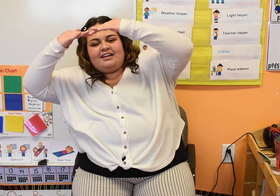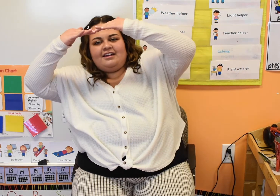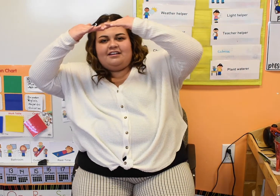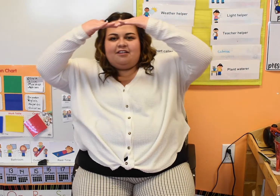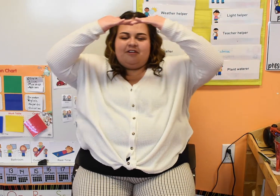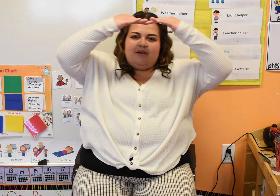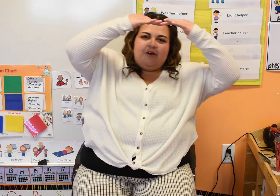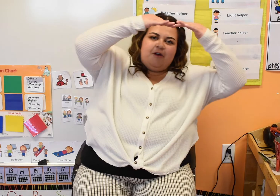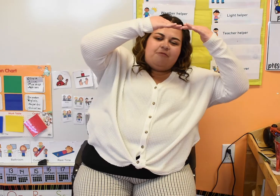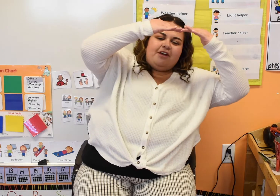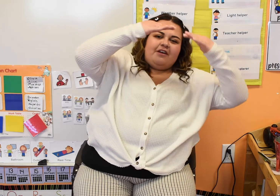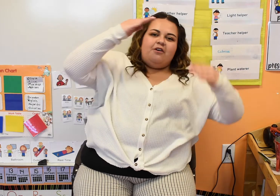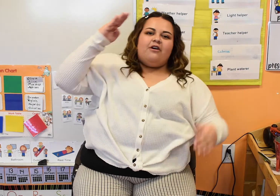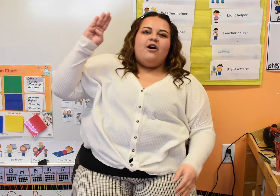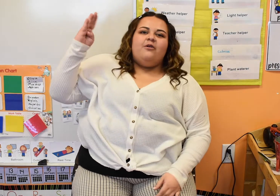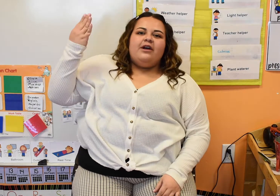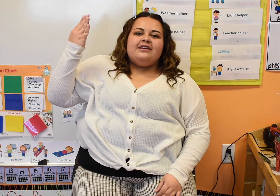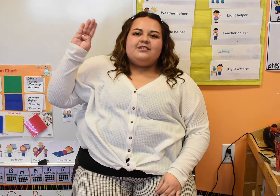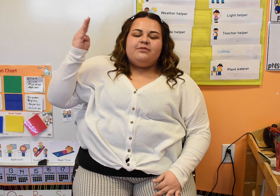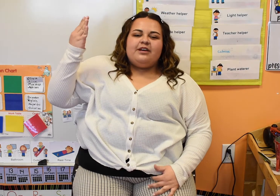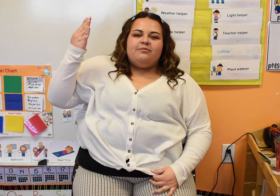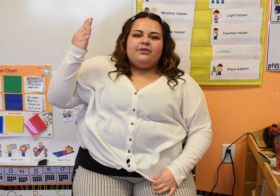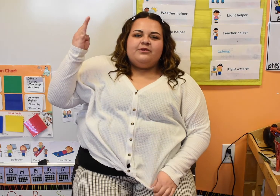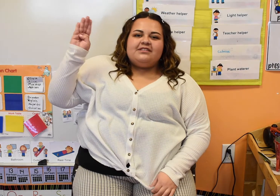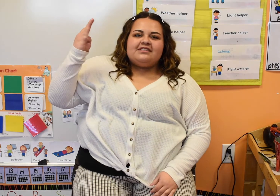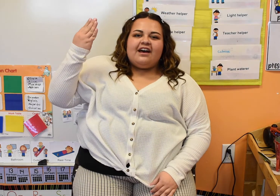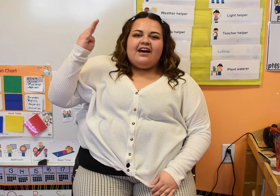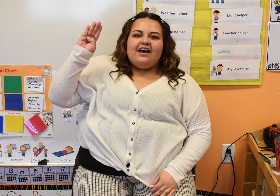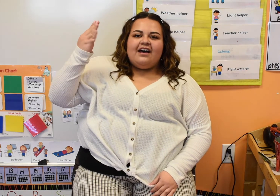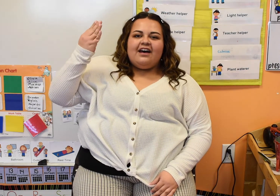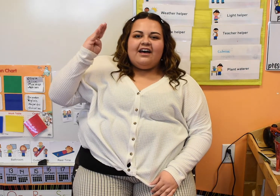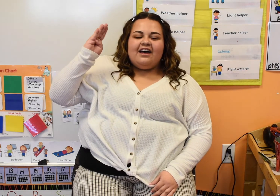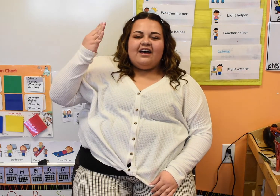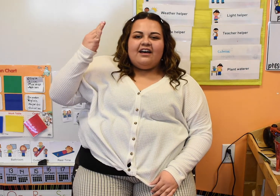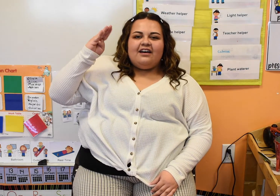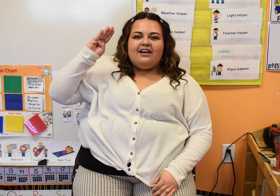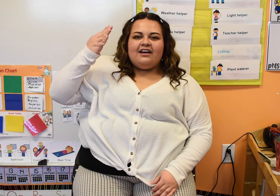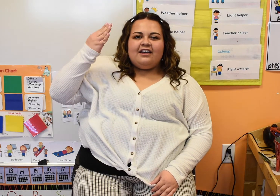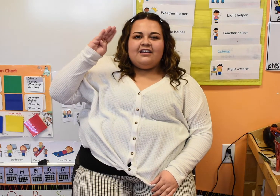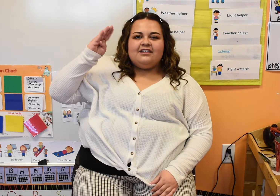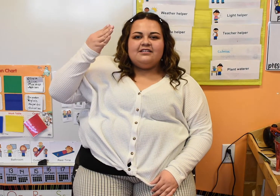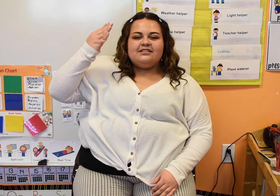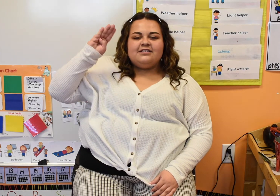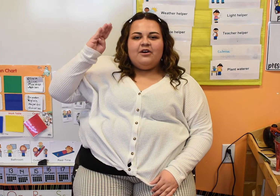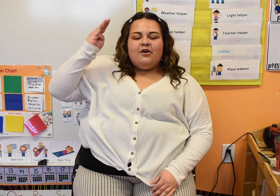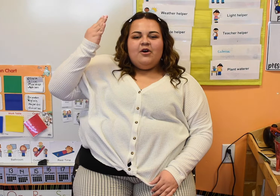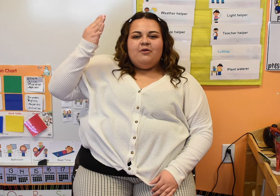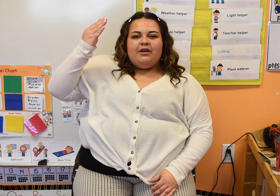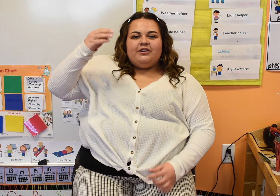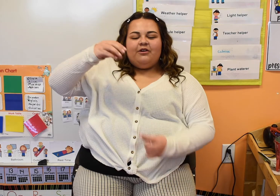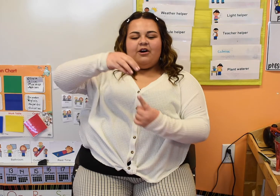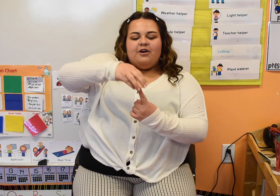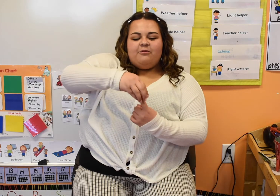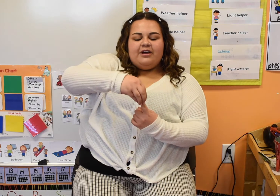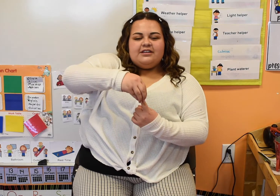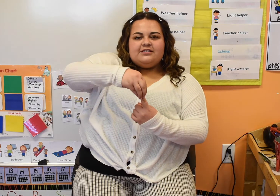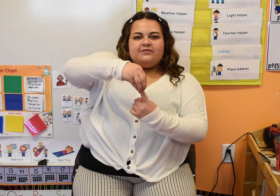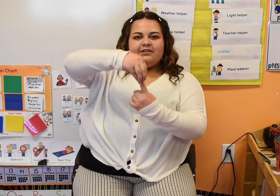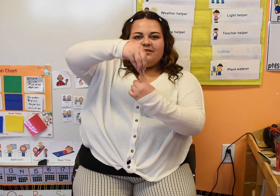May there always be blue skies May you always feel